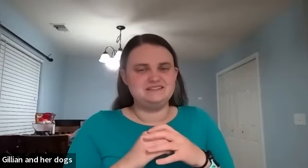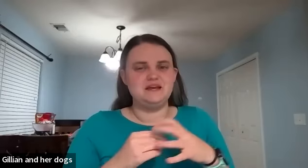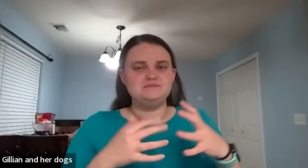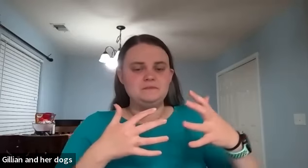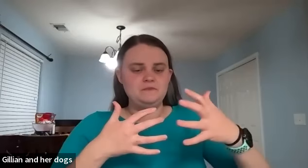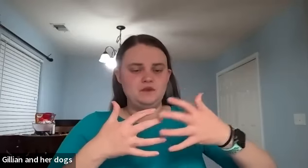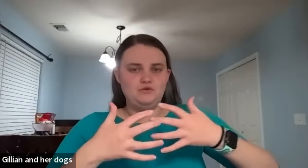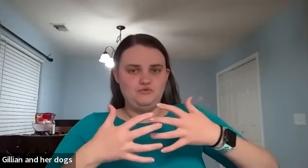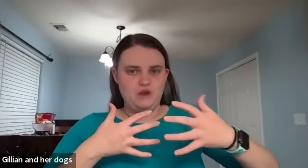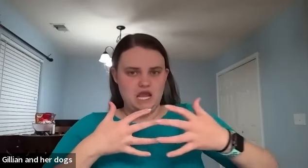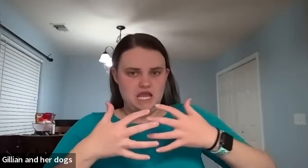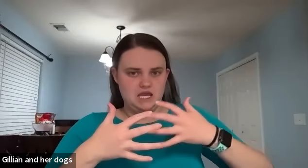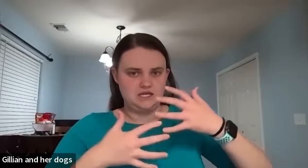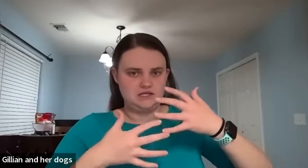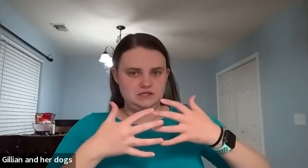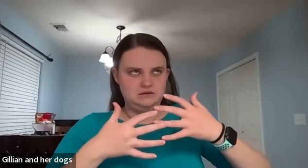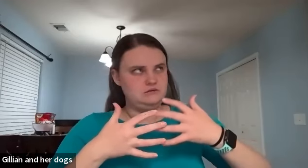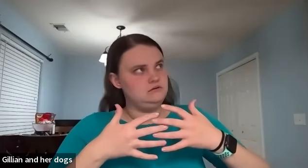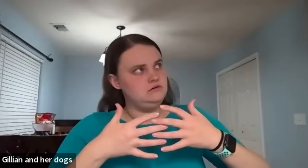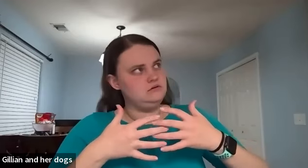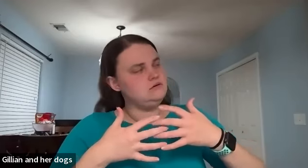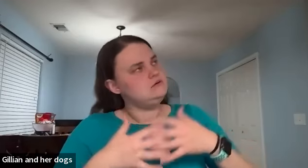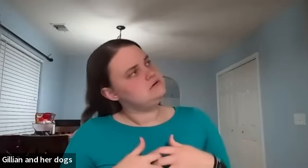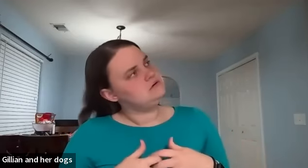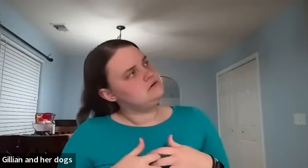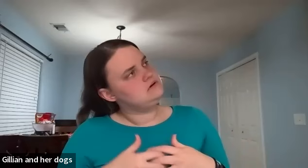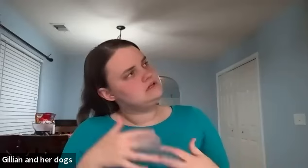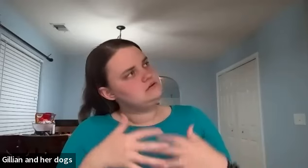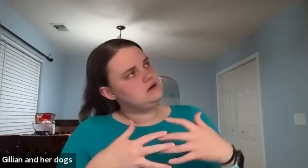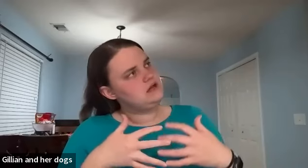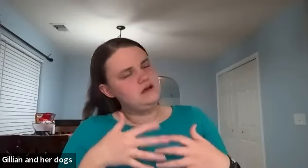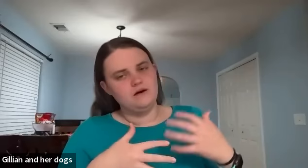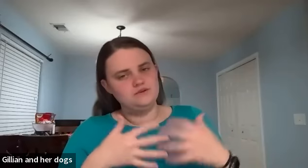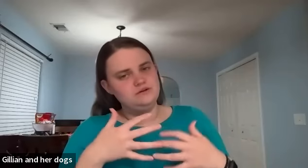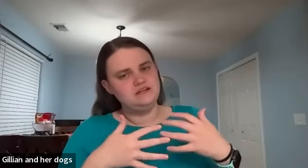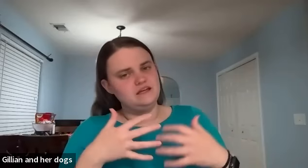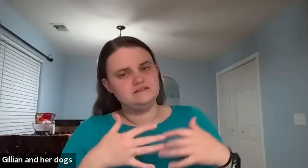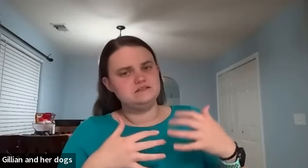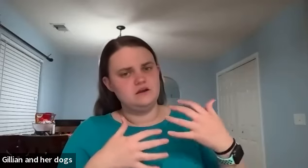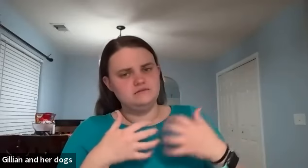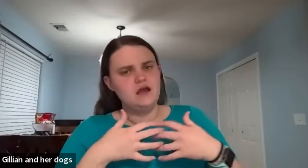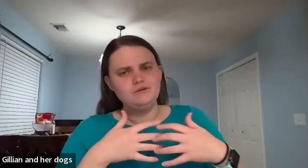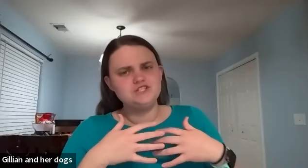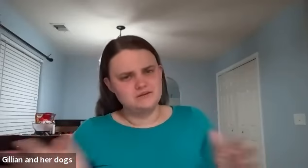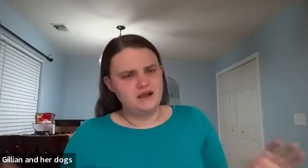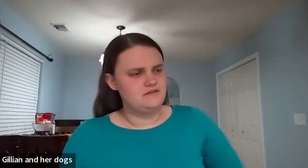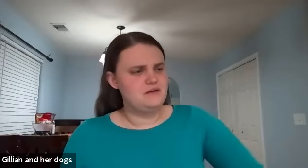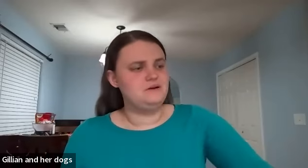sometimes ray great oh i'm doing it again sorry i'll check back on that one